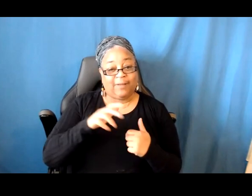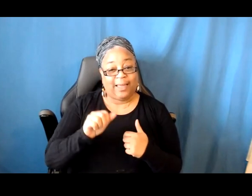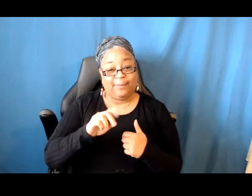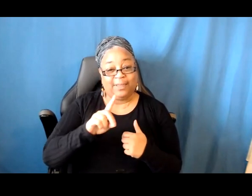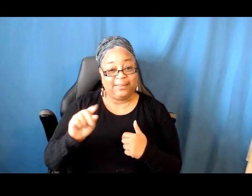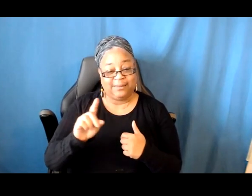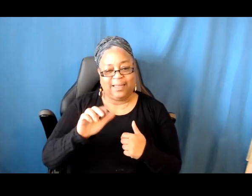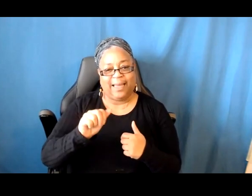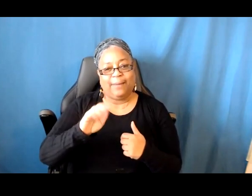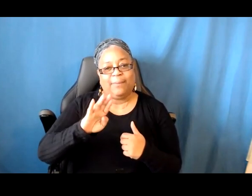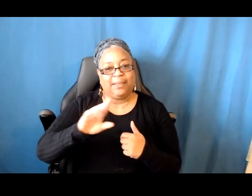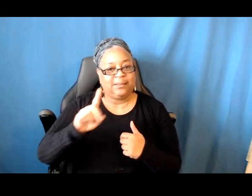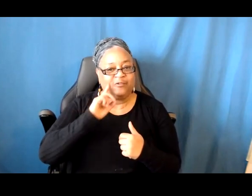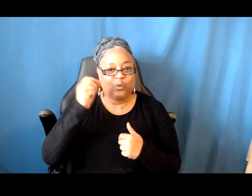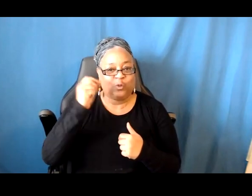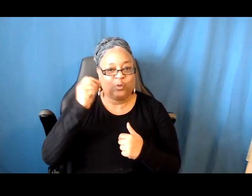Let's see.